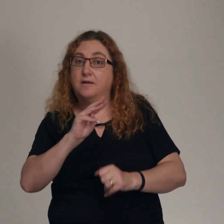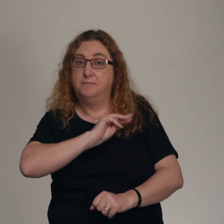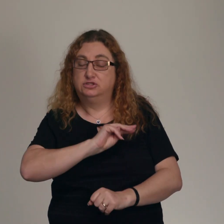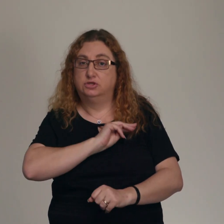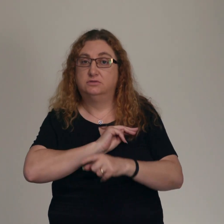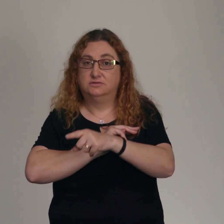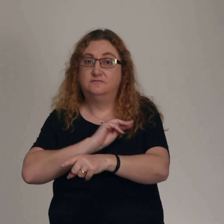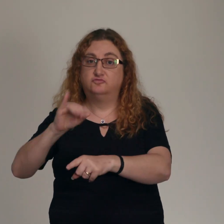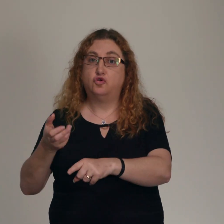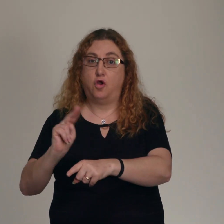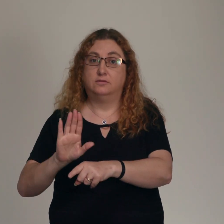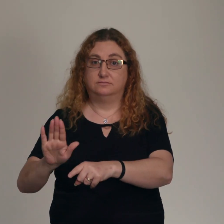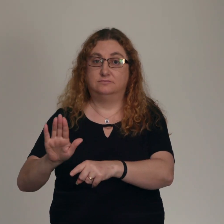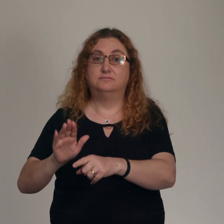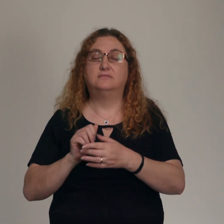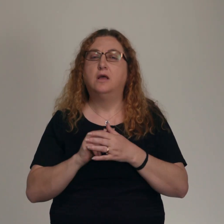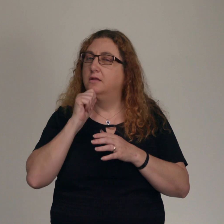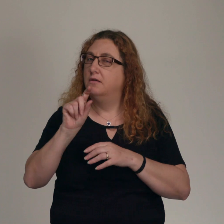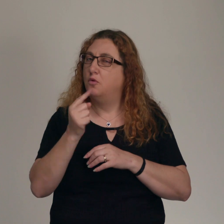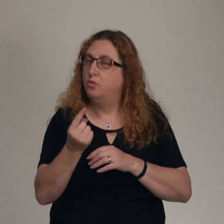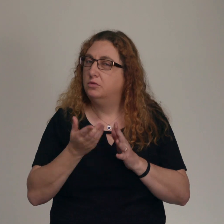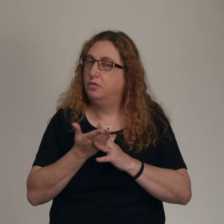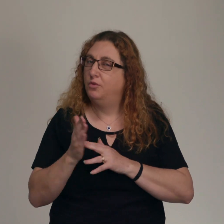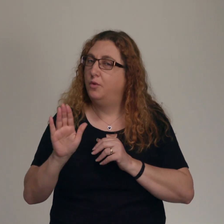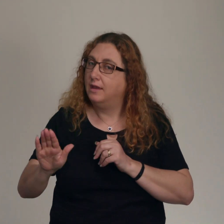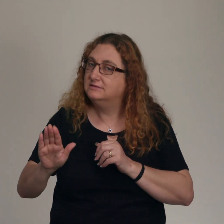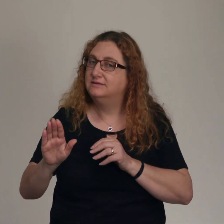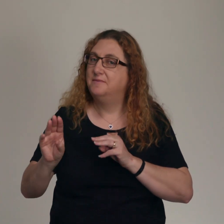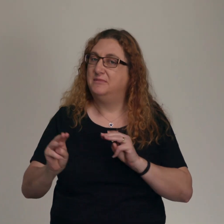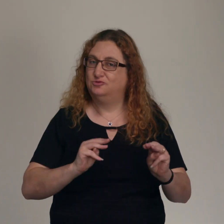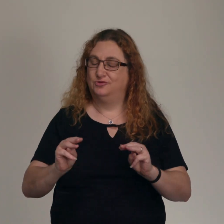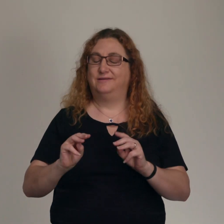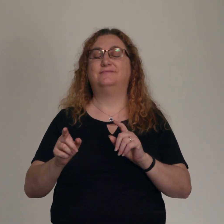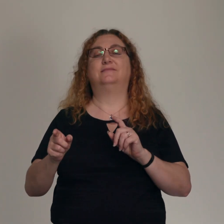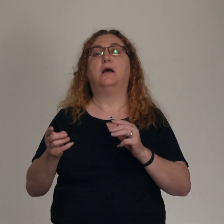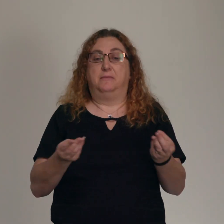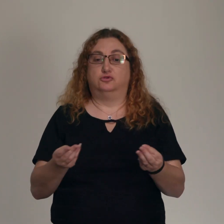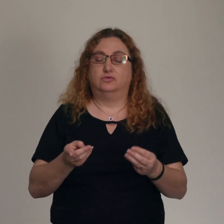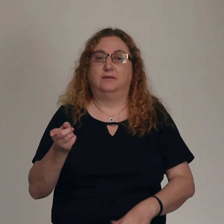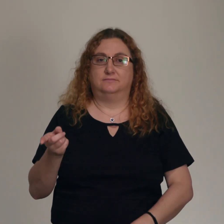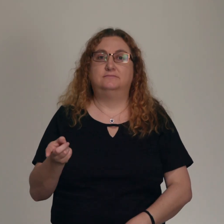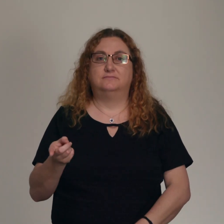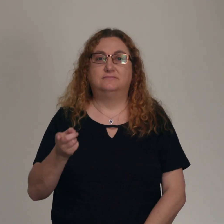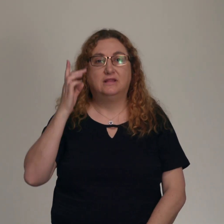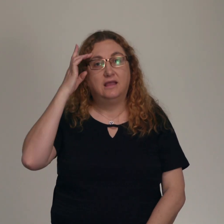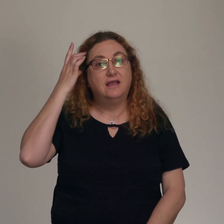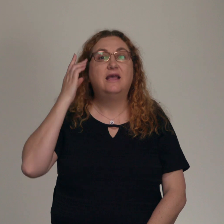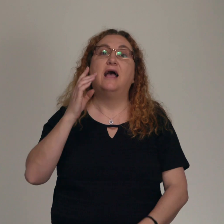But not just through the ministry of John. See, Elijah actually does come back. This is the great plot